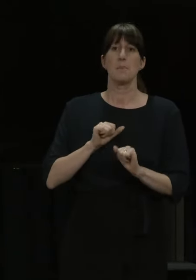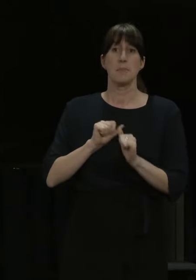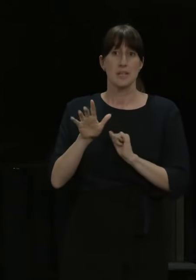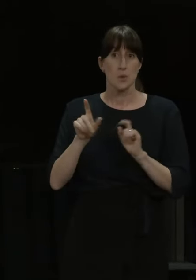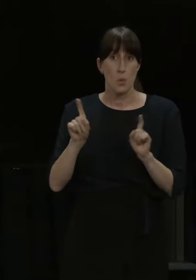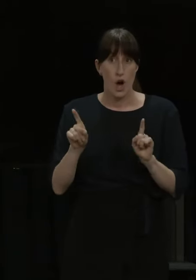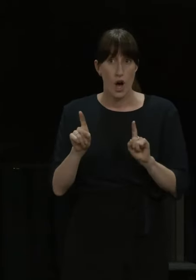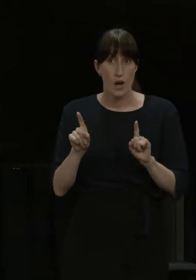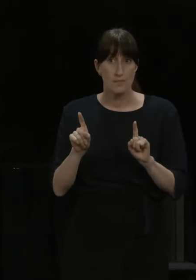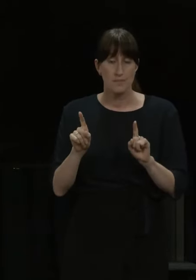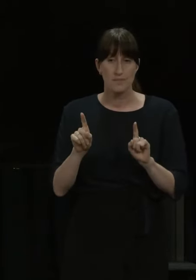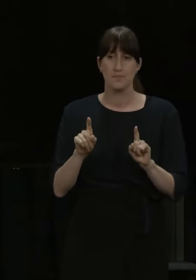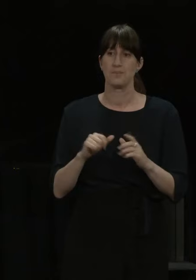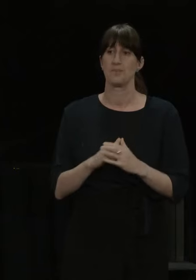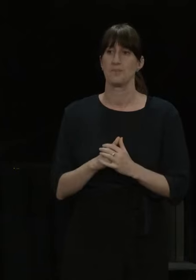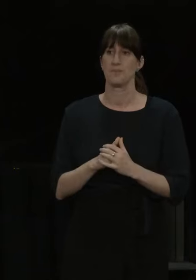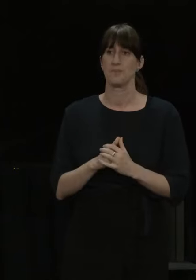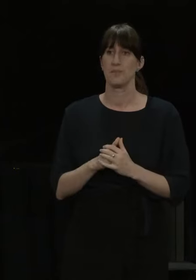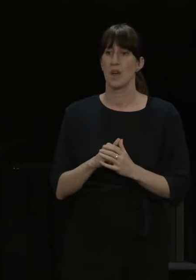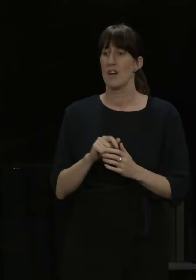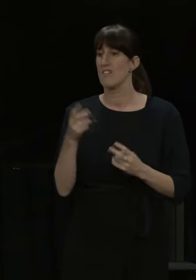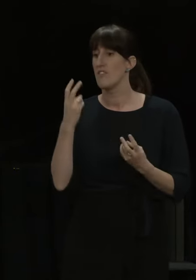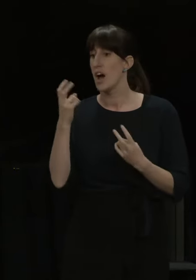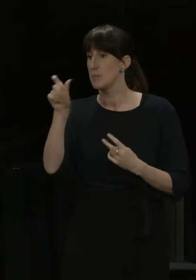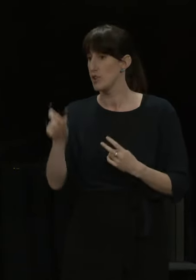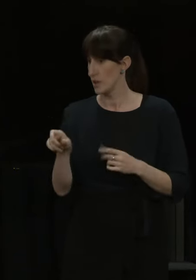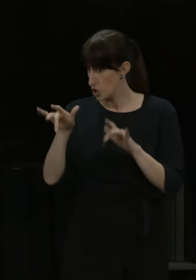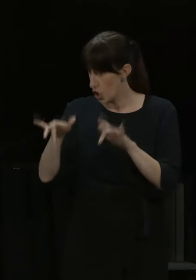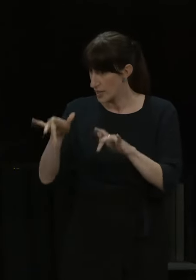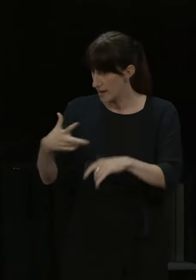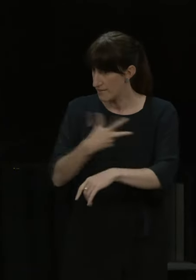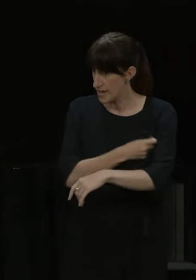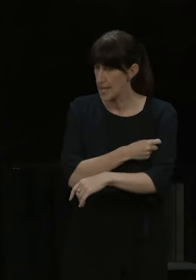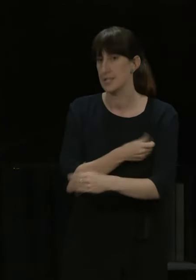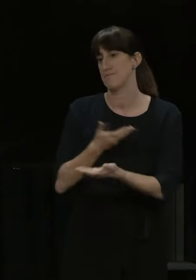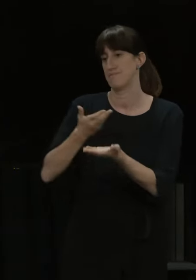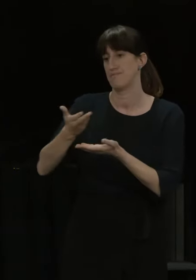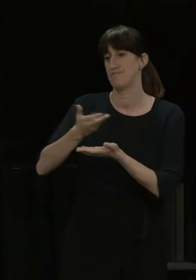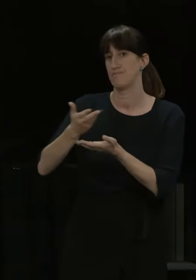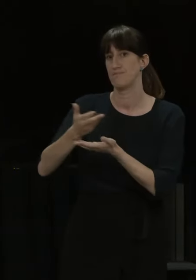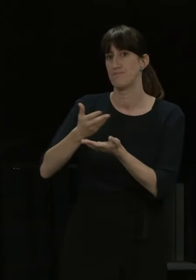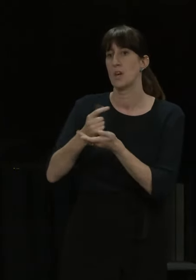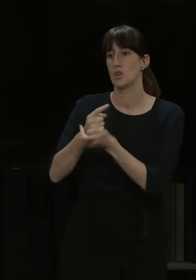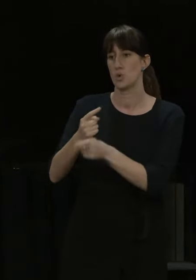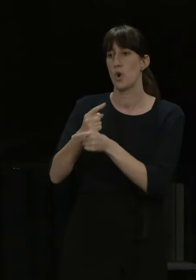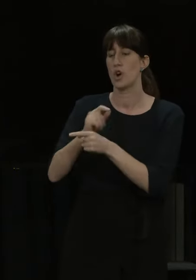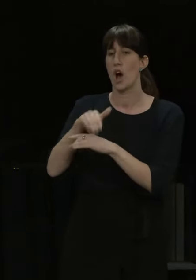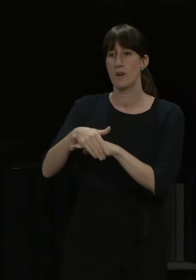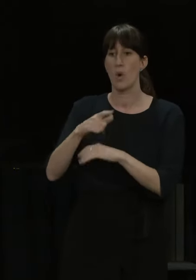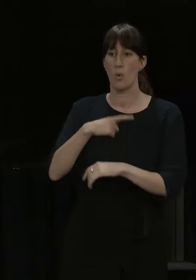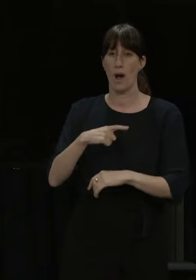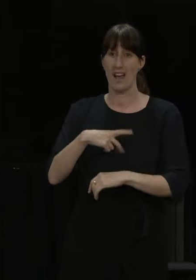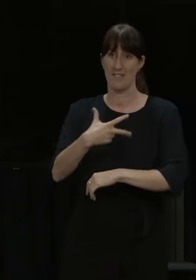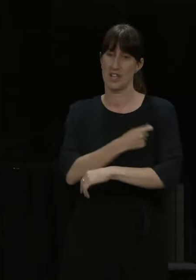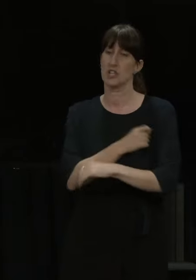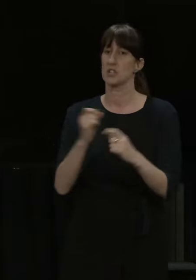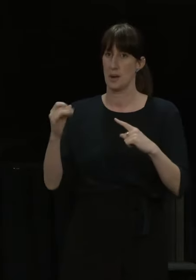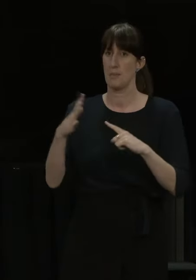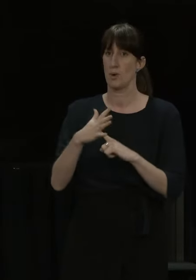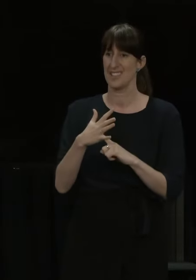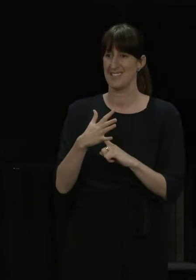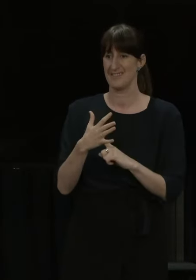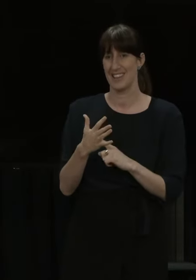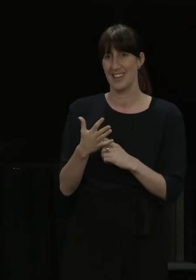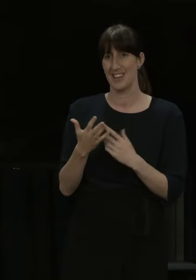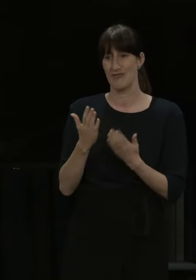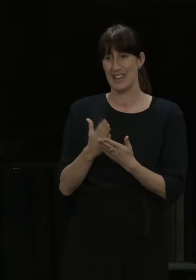do is go out there and find people who haven't been vaccinated and have conversations with them about the importance of vaccination. It is their